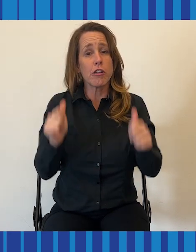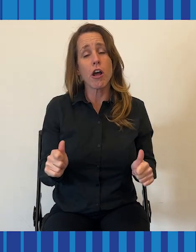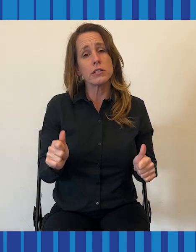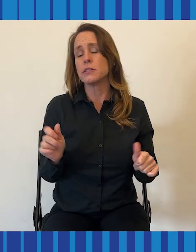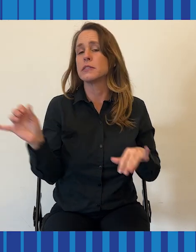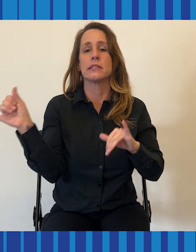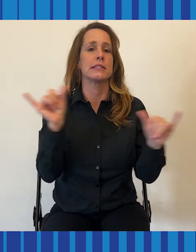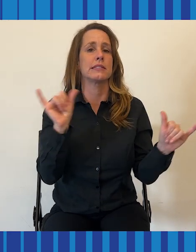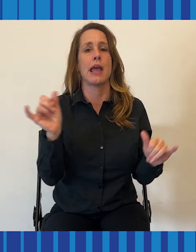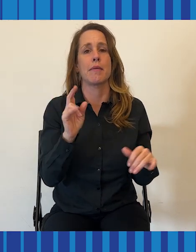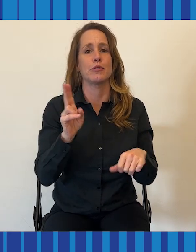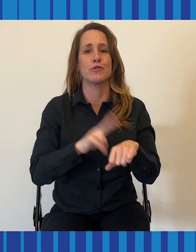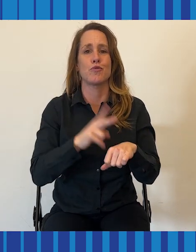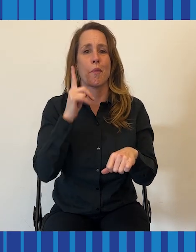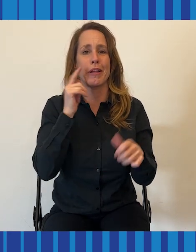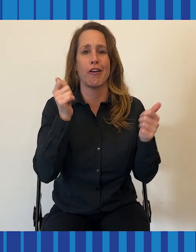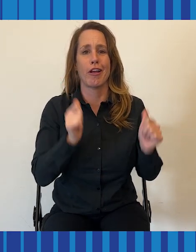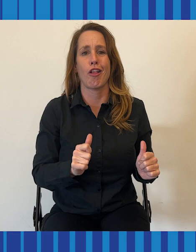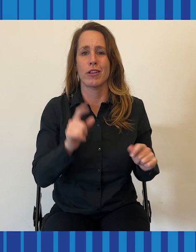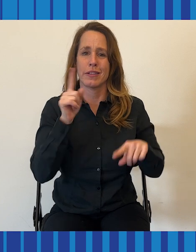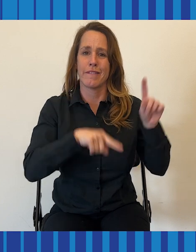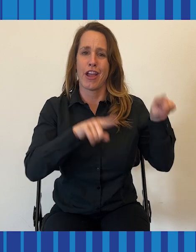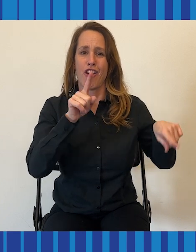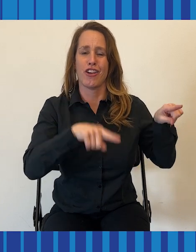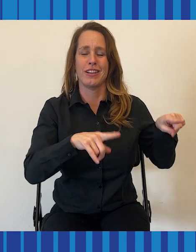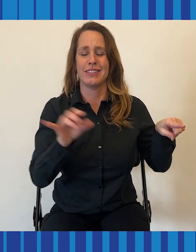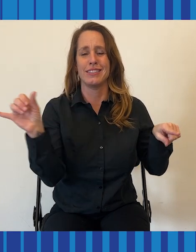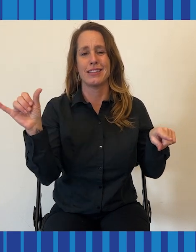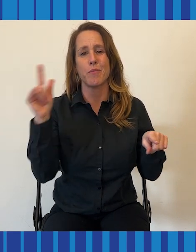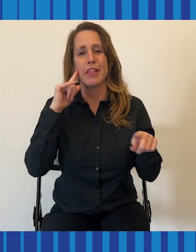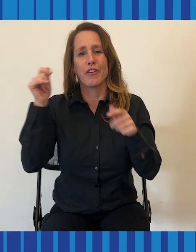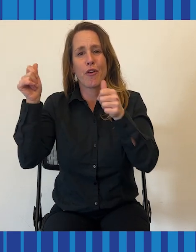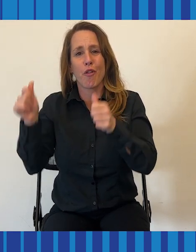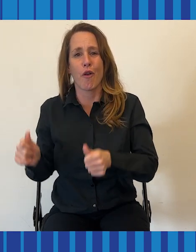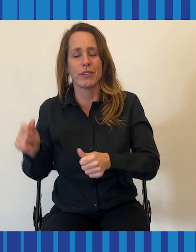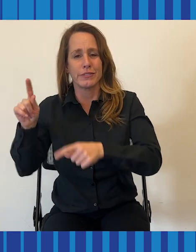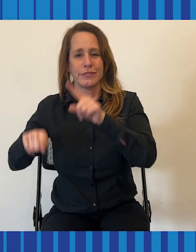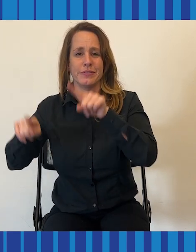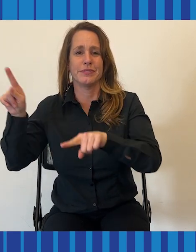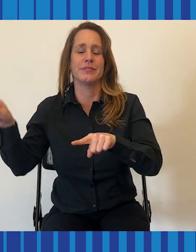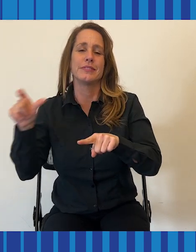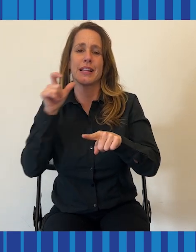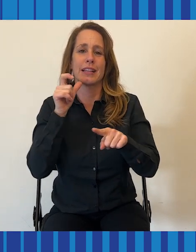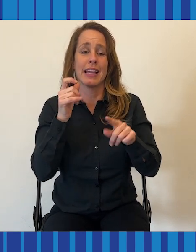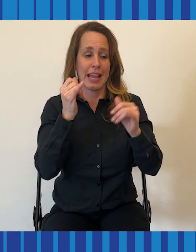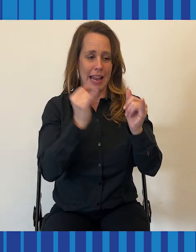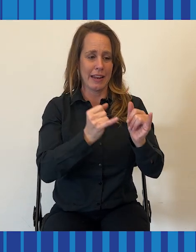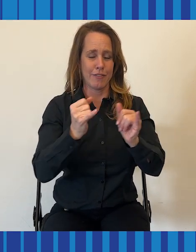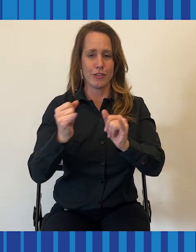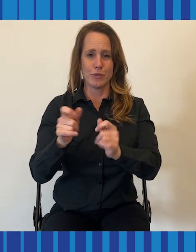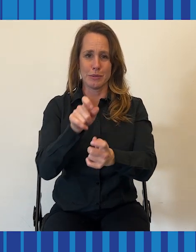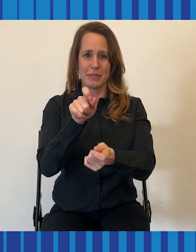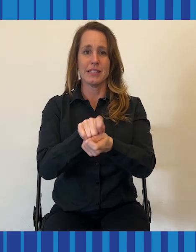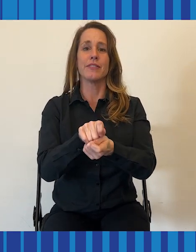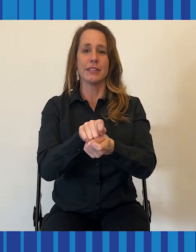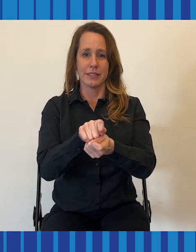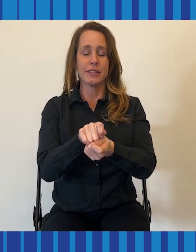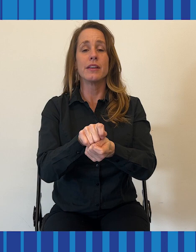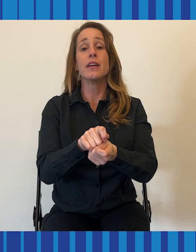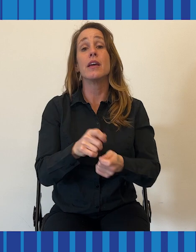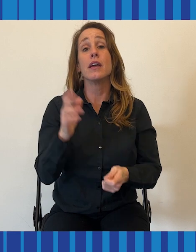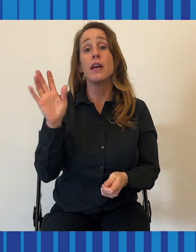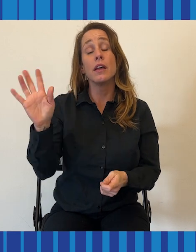like normal hearing, hearing loss can vary as well. Not one person will have the same hearing loss as the other person, even if